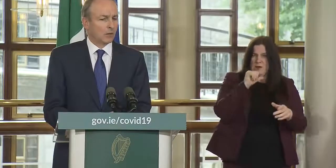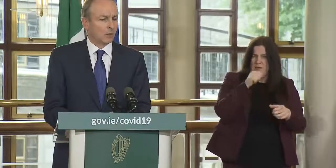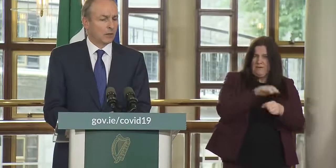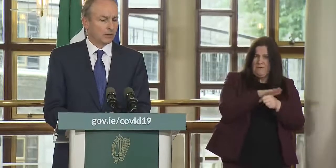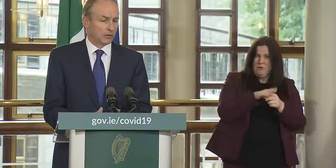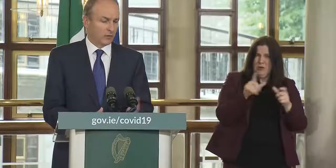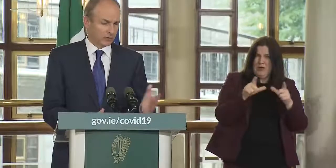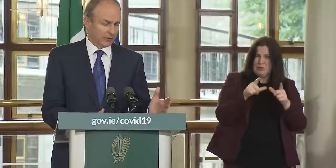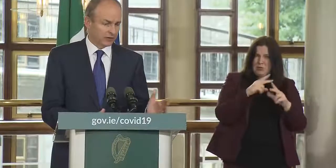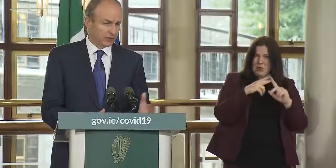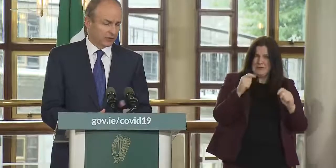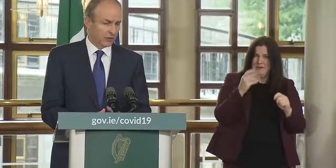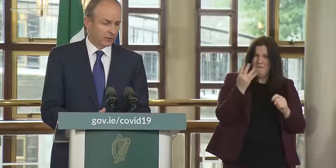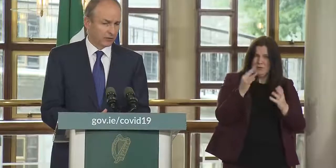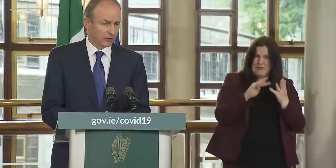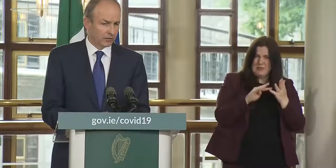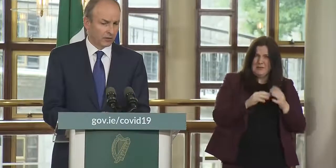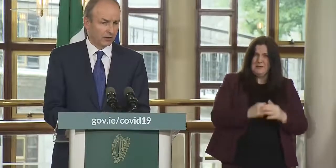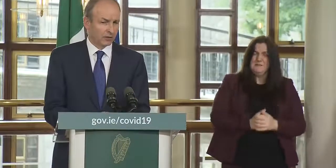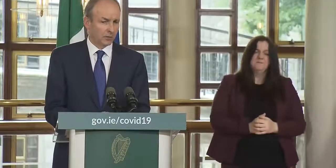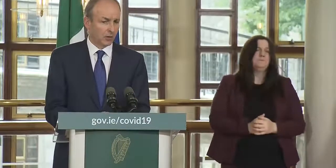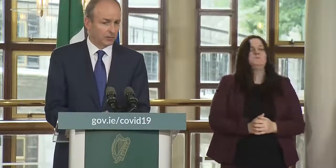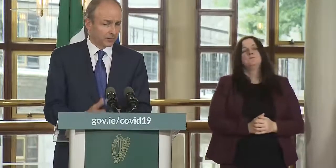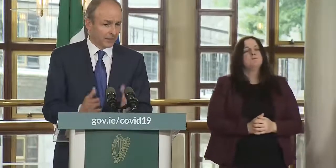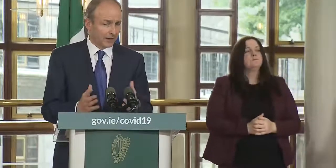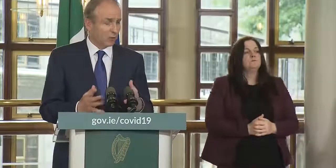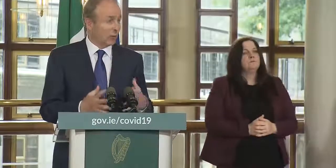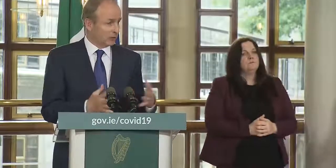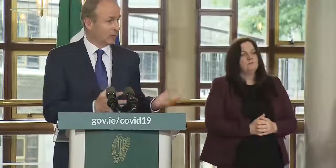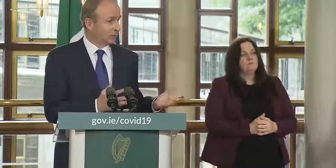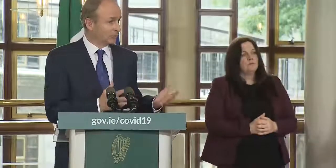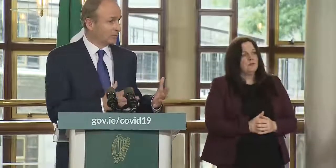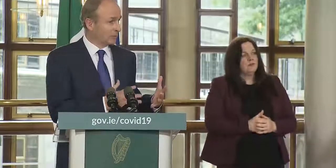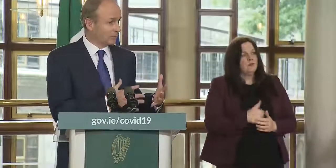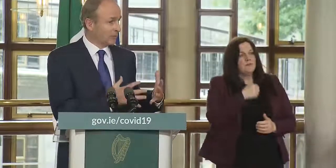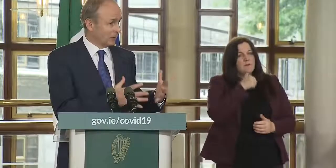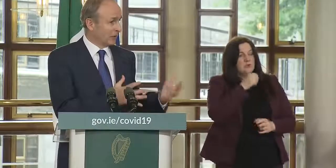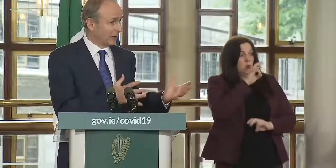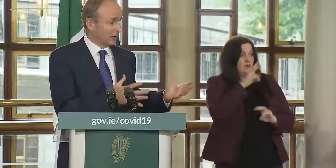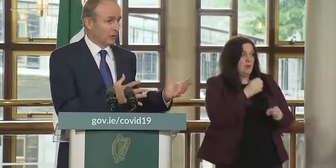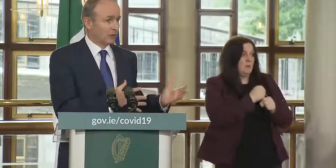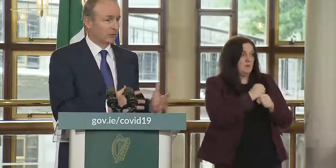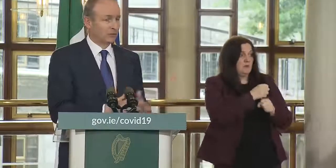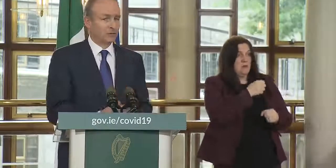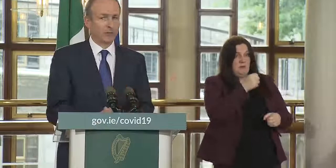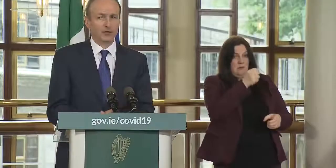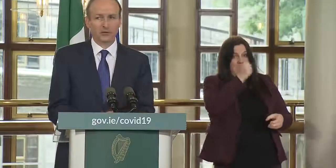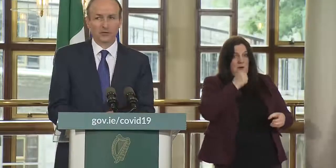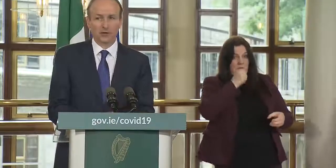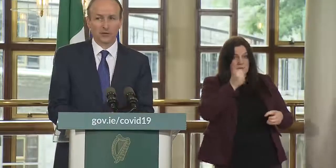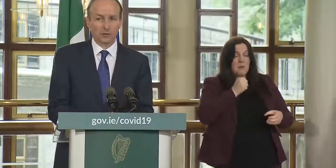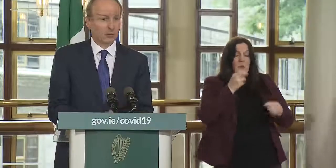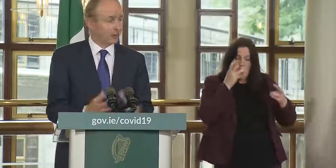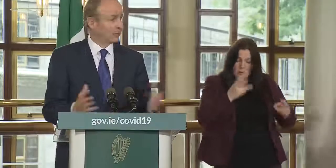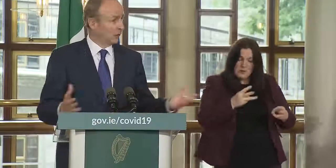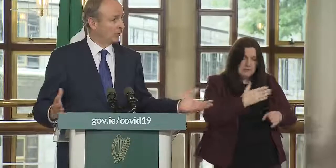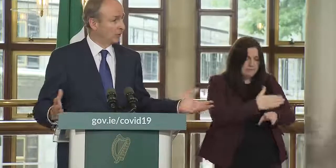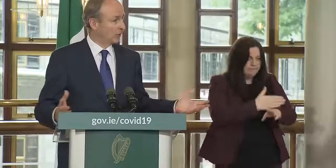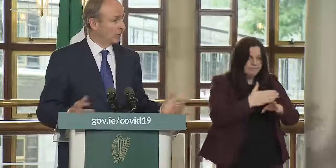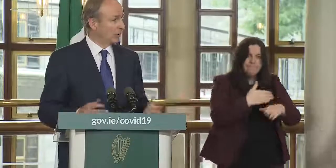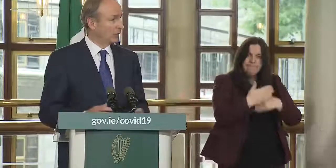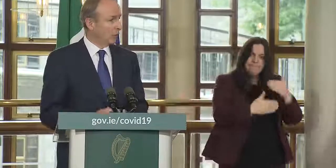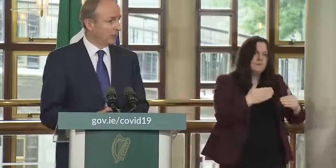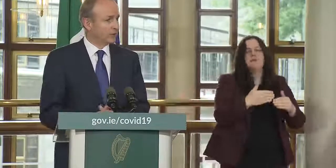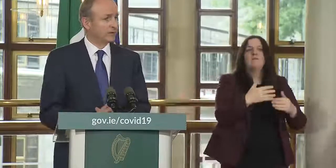he was 49 well the first question in terms of the pubs uh we want to facilitate the the commencement of phase four we want